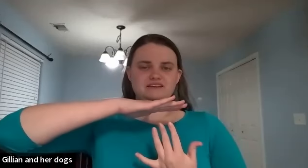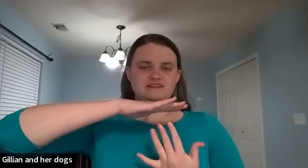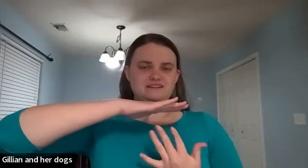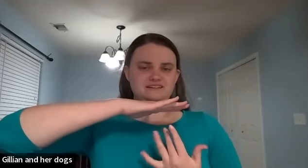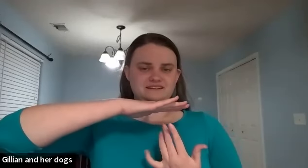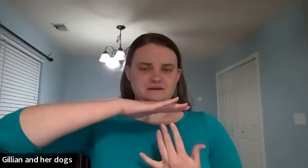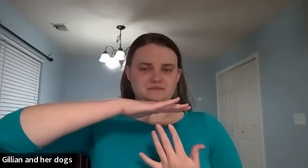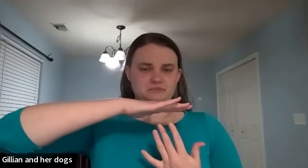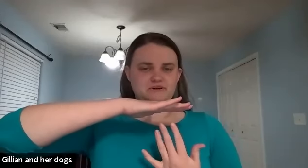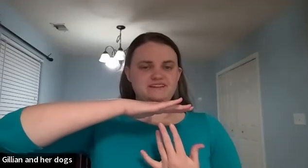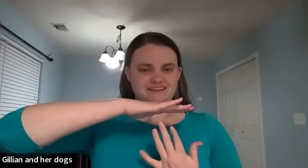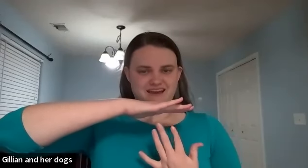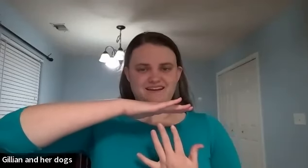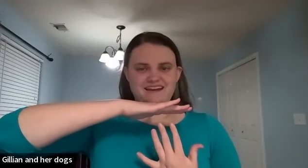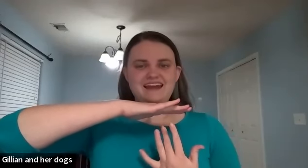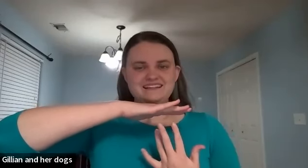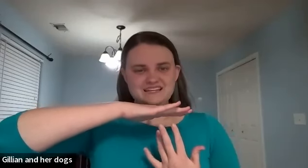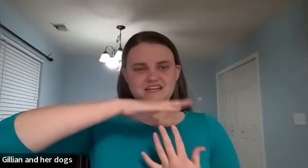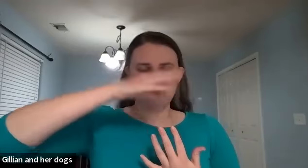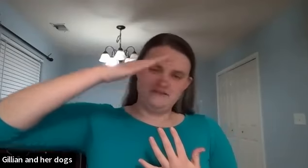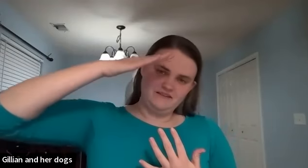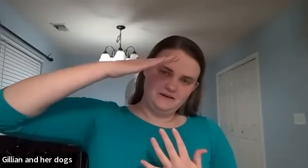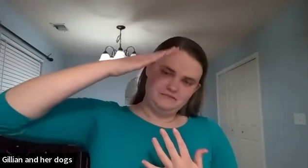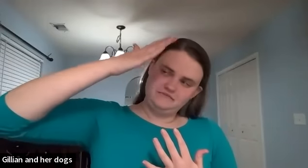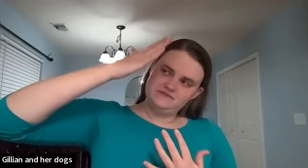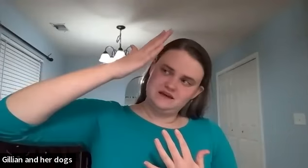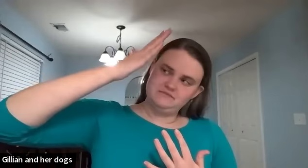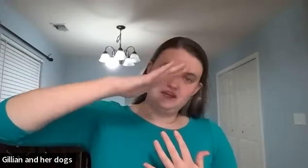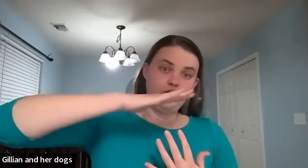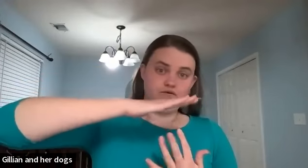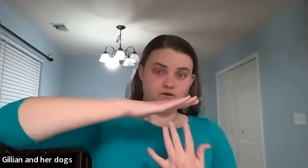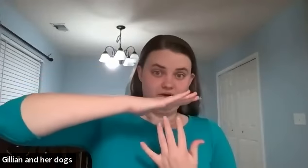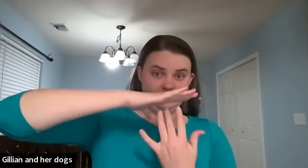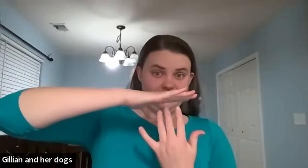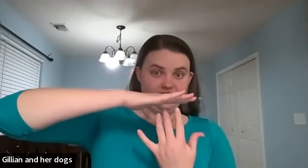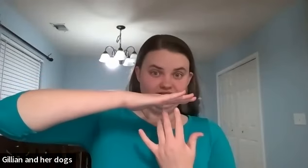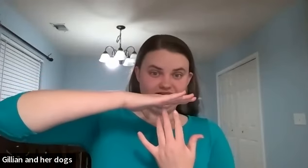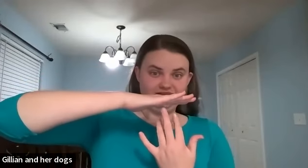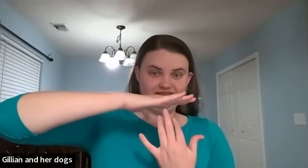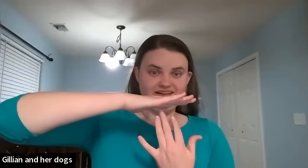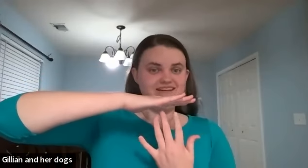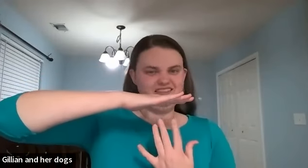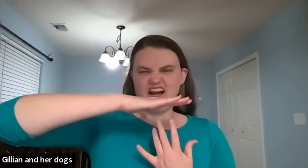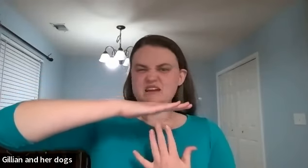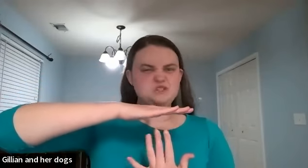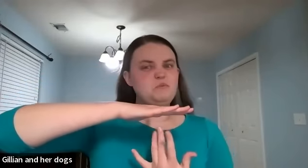boiling yeah and it's like you having like a something over a pot of fire that i'm just